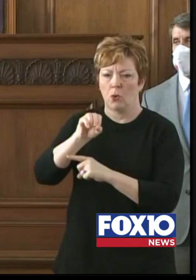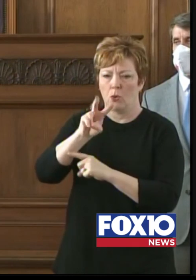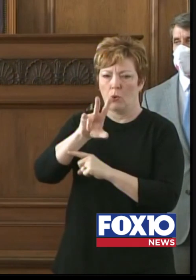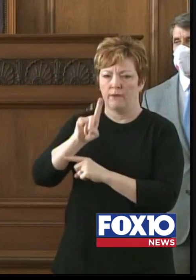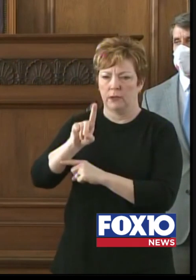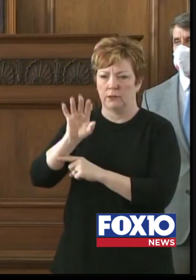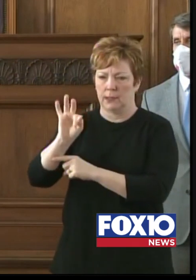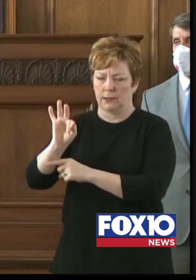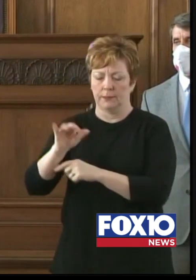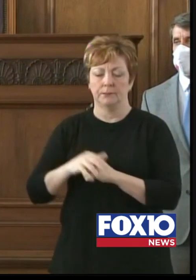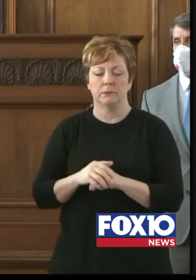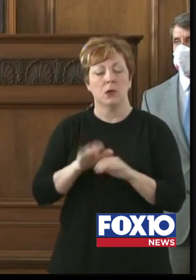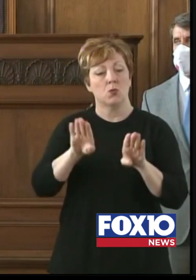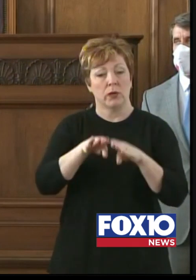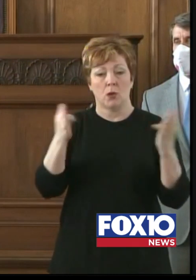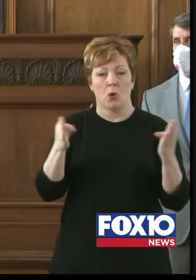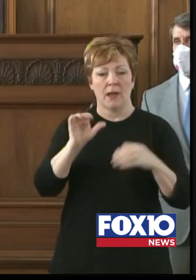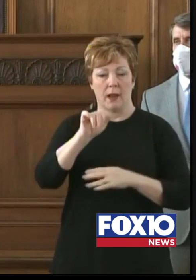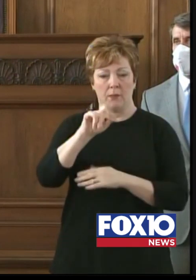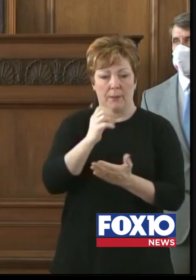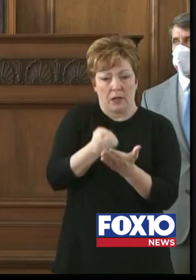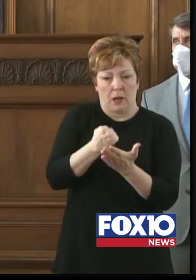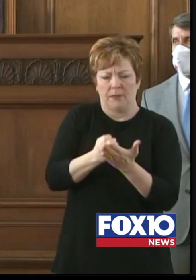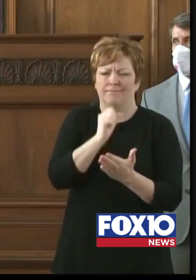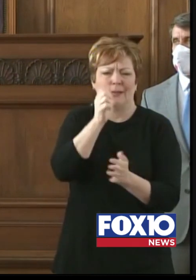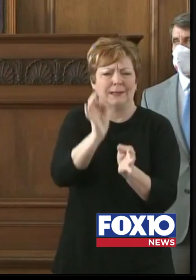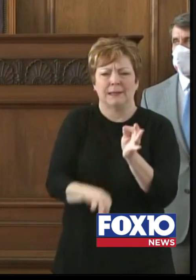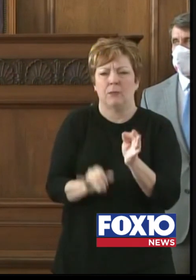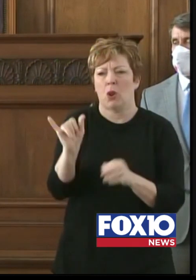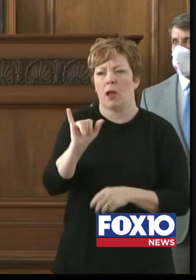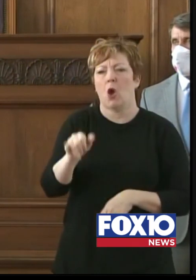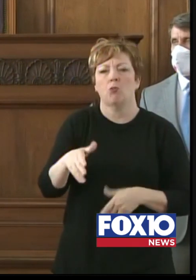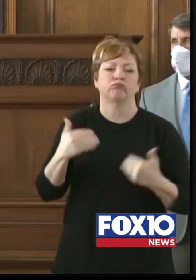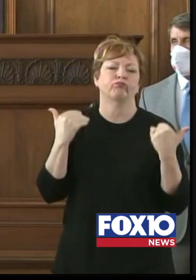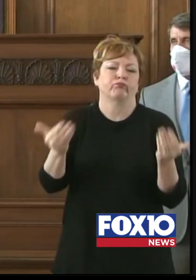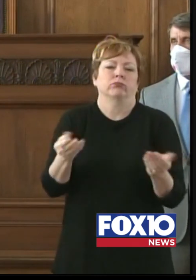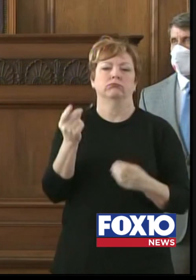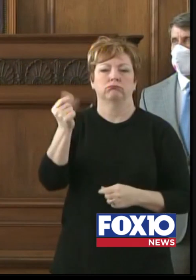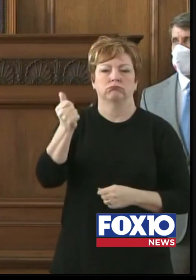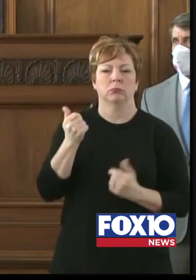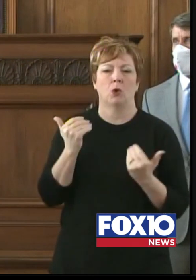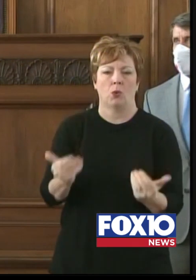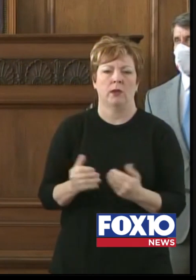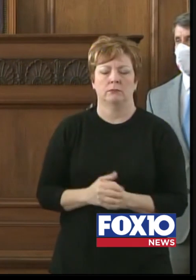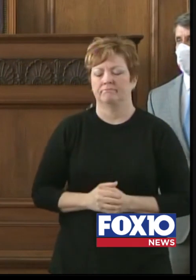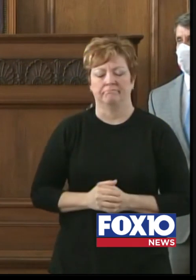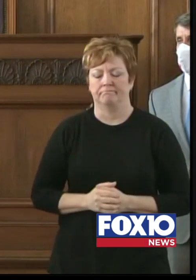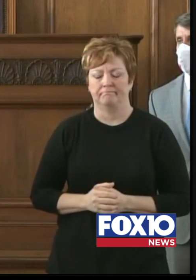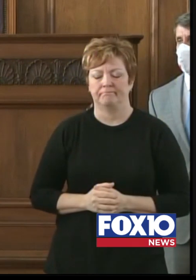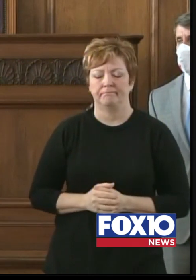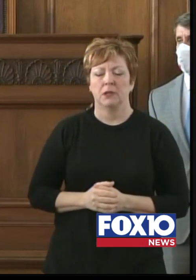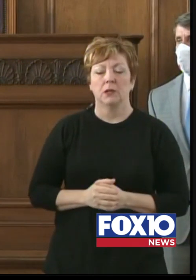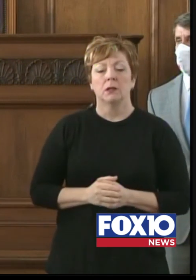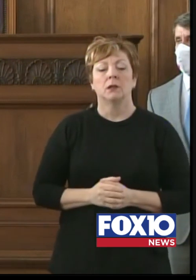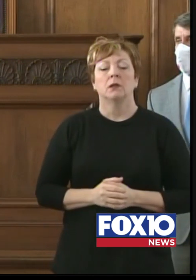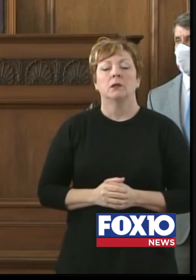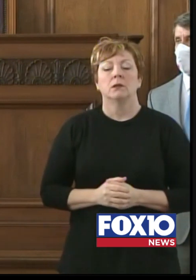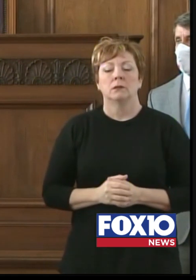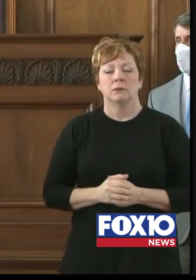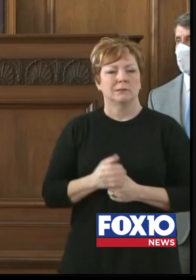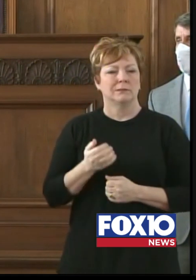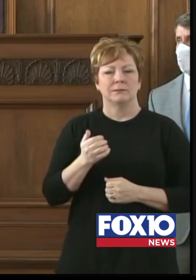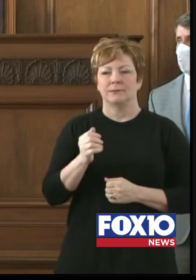Reopening Alabama's economy is certainly not as simple as flipping a switch or snapping your fingers. Like any